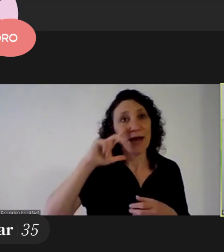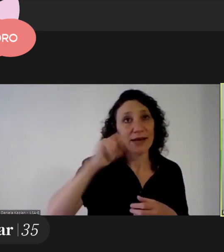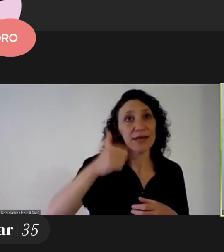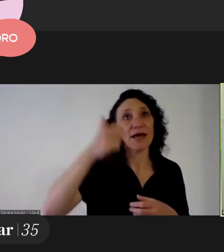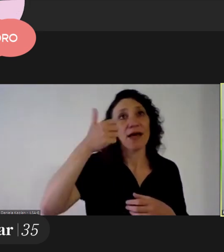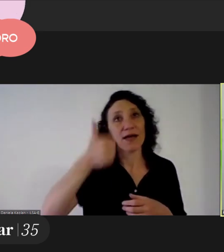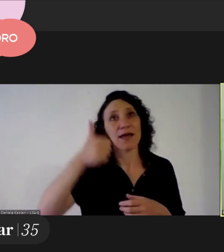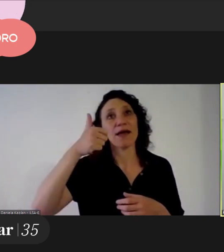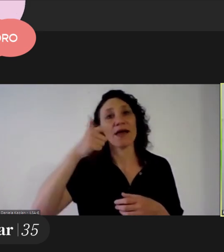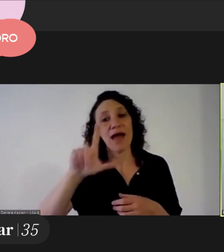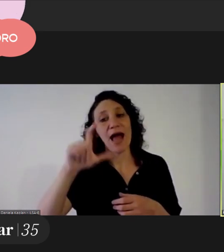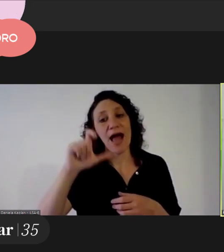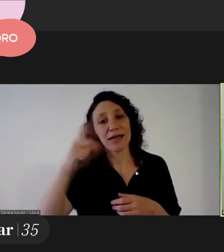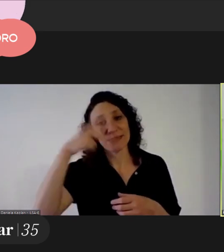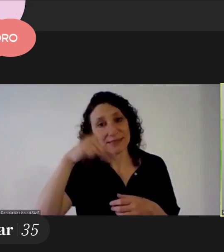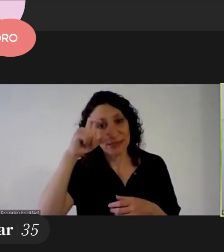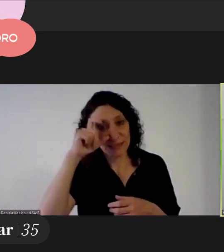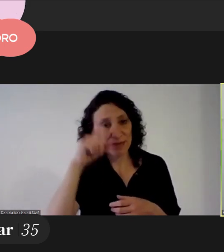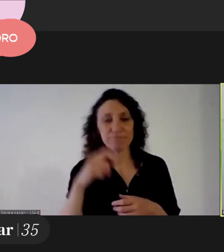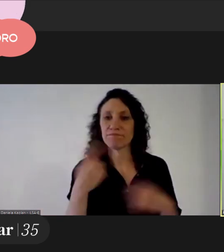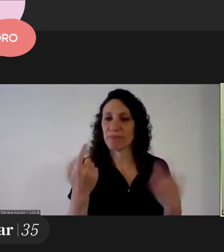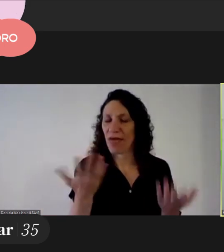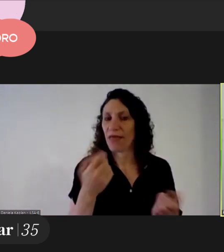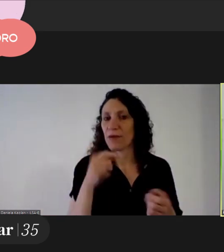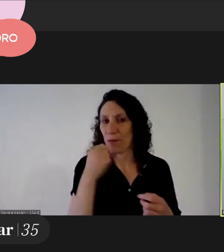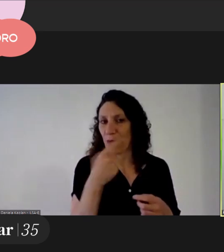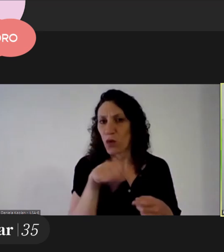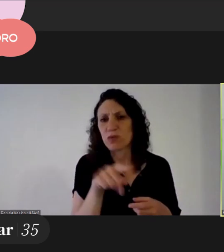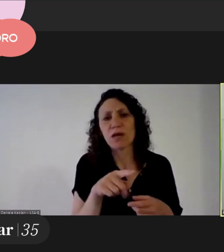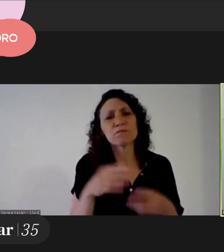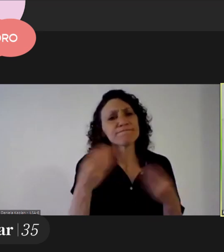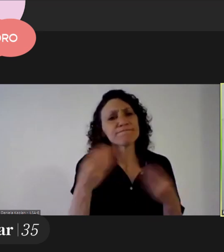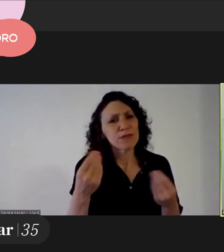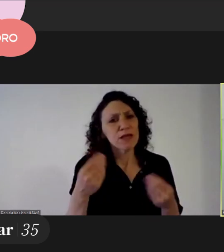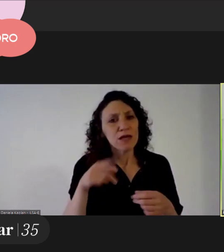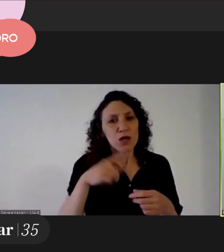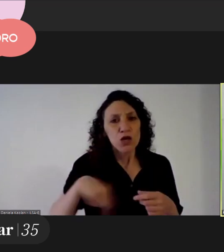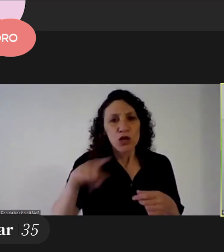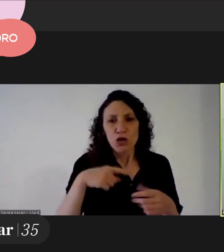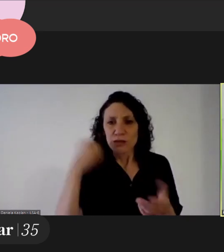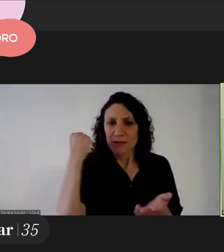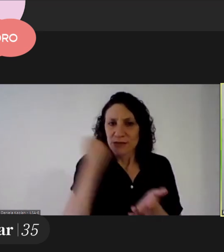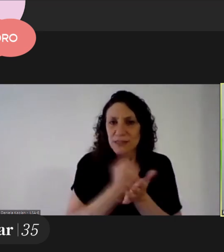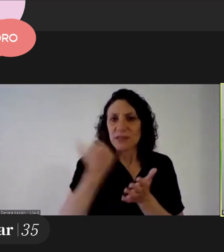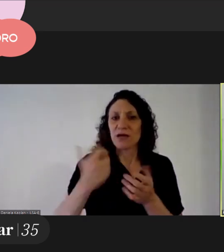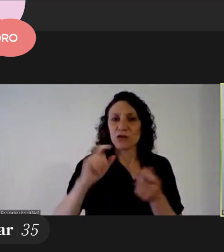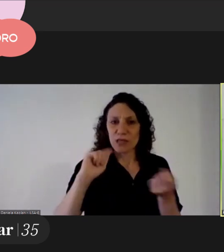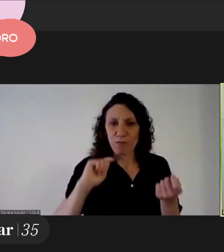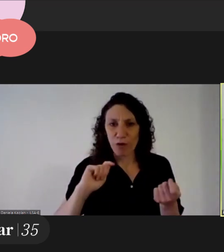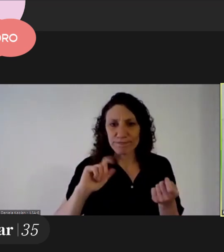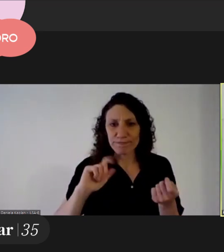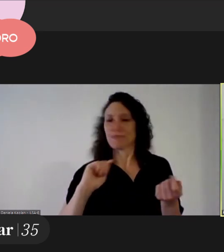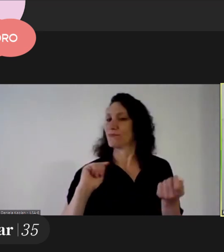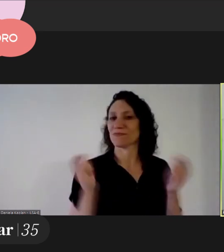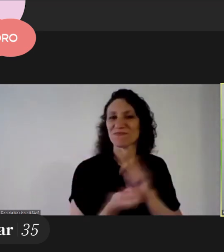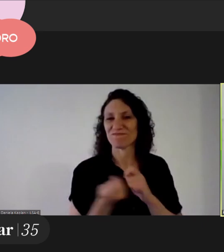by celebrating what you shared Maria how can we visibilize or shed light on this reinforcement of stereotypes